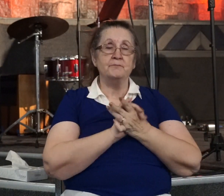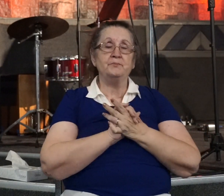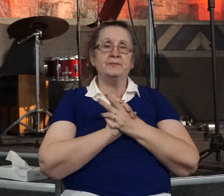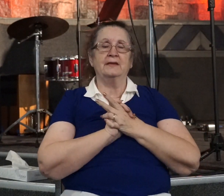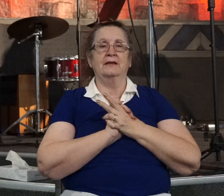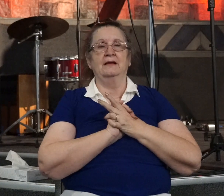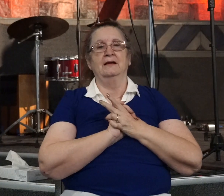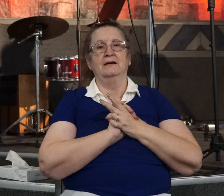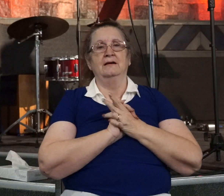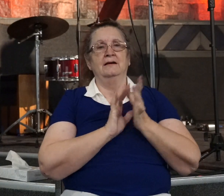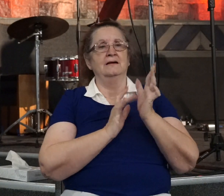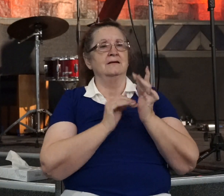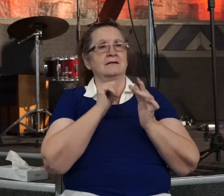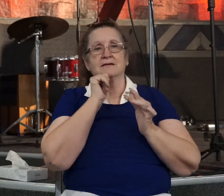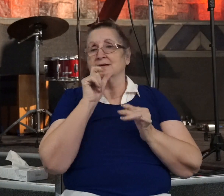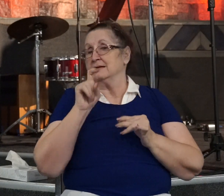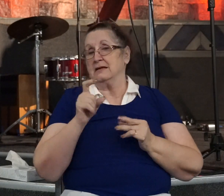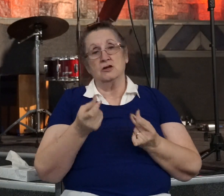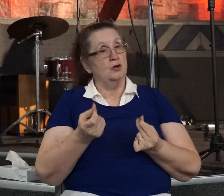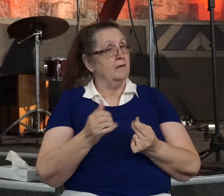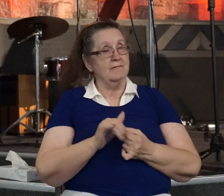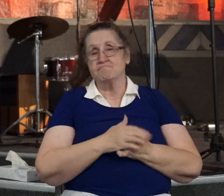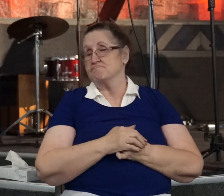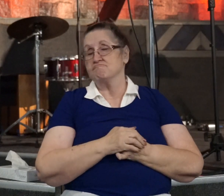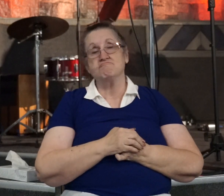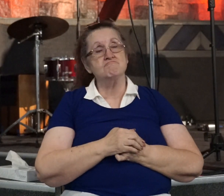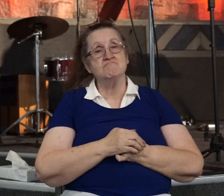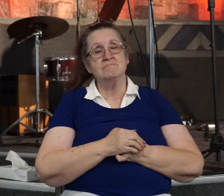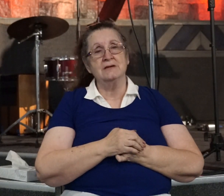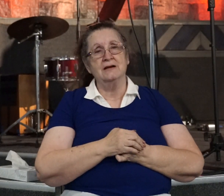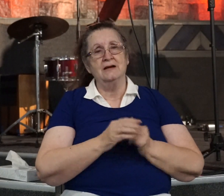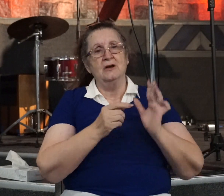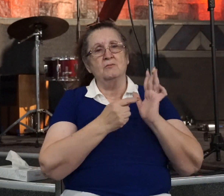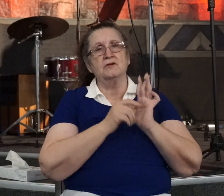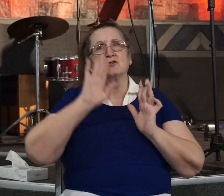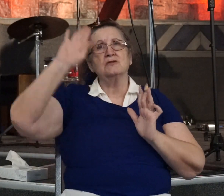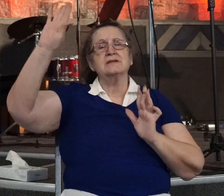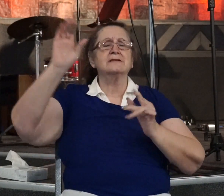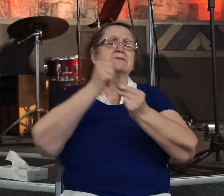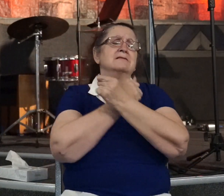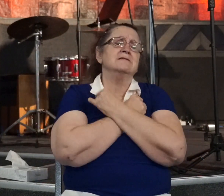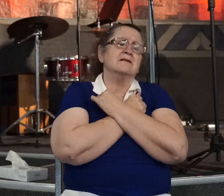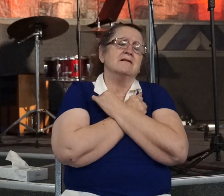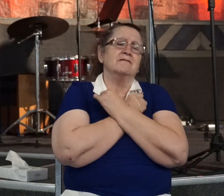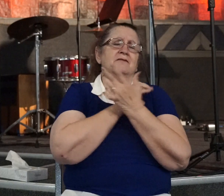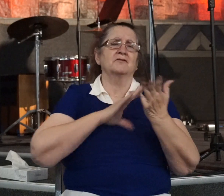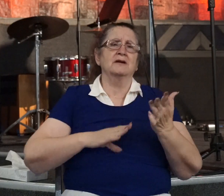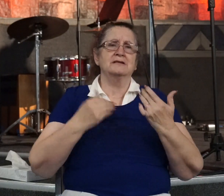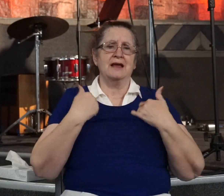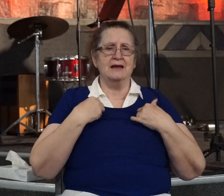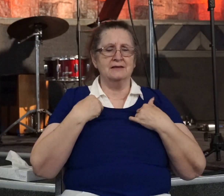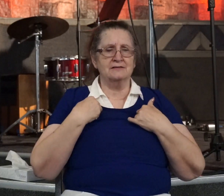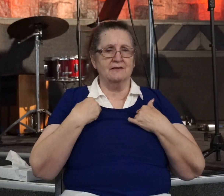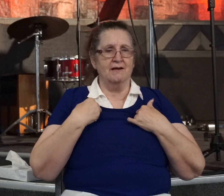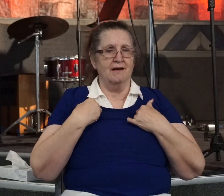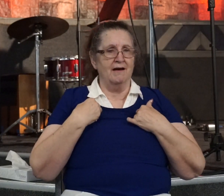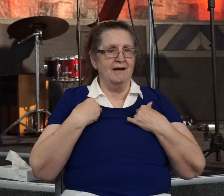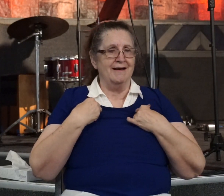Jesus didn't have to do that. But it shows the great love of Christ he has for even the chief of